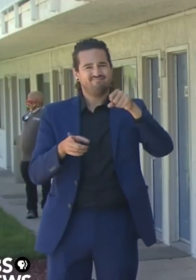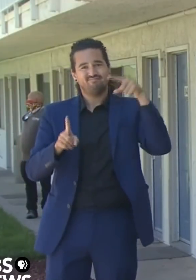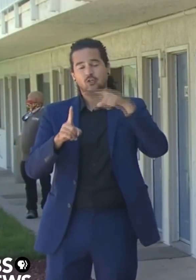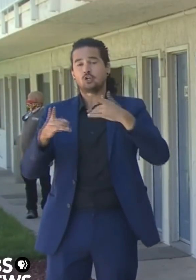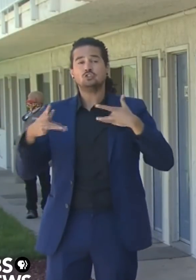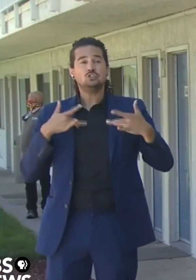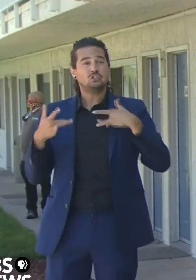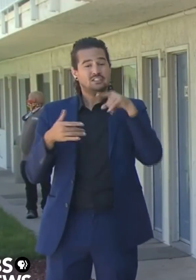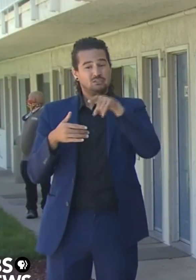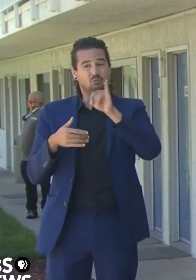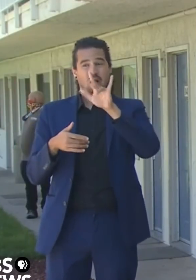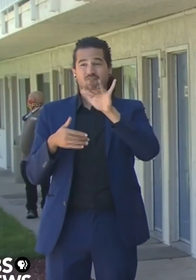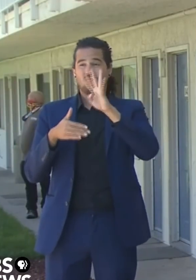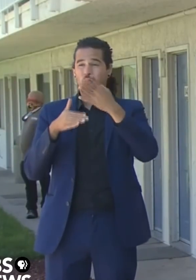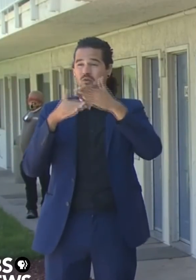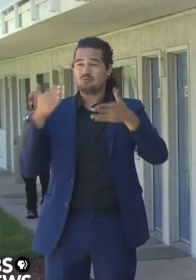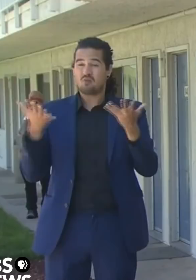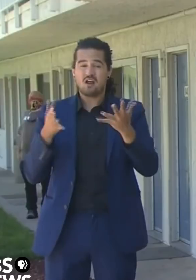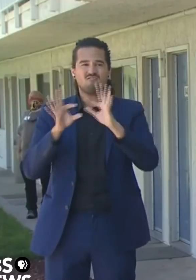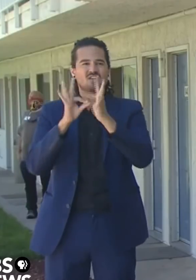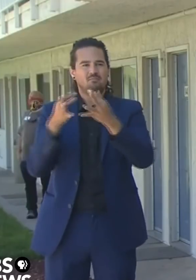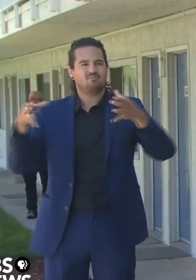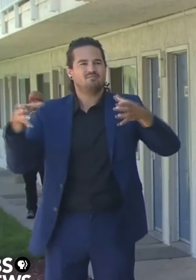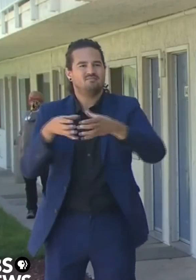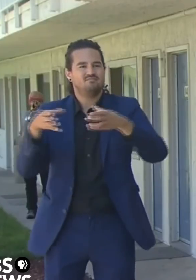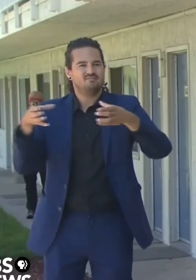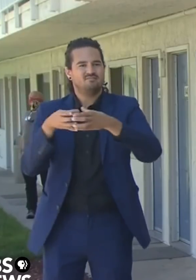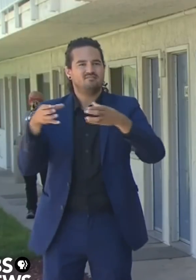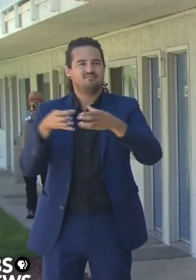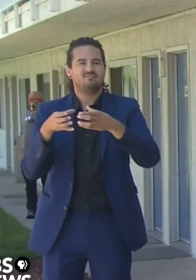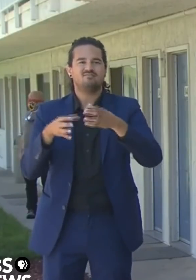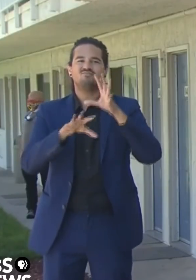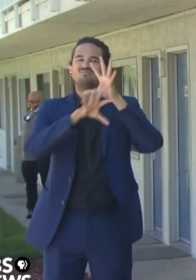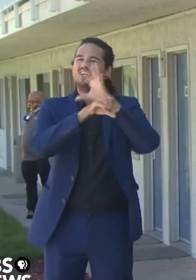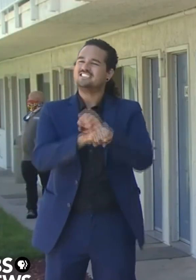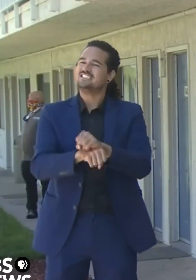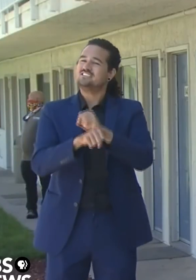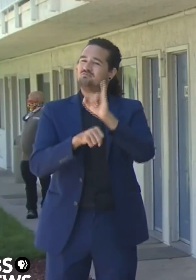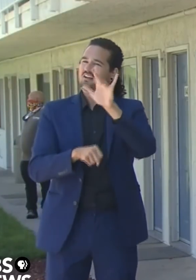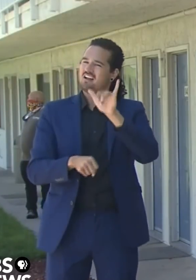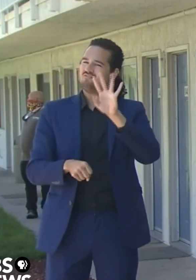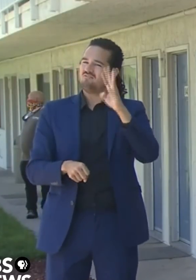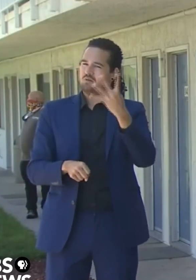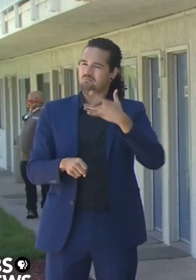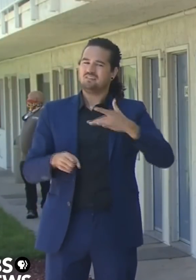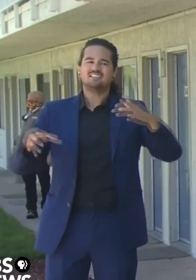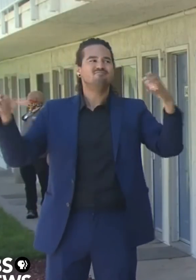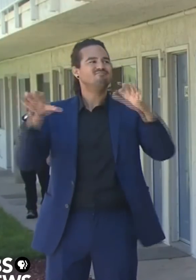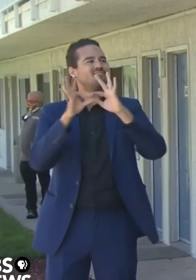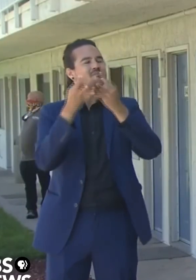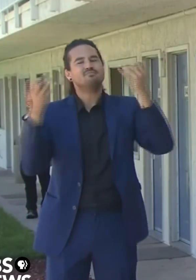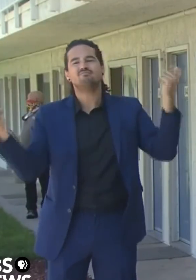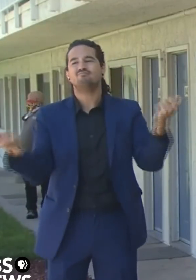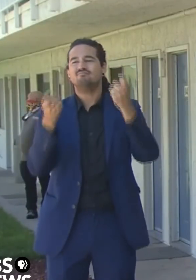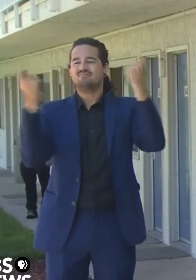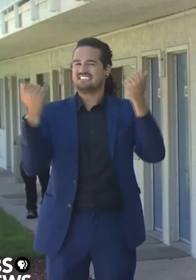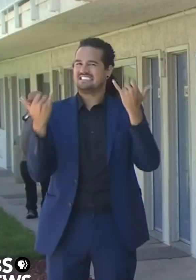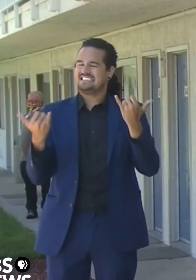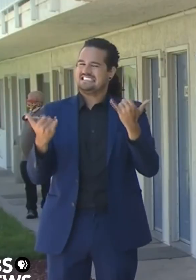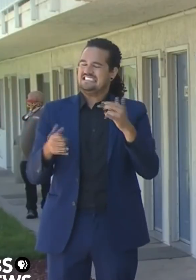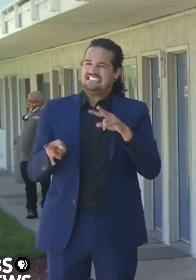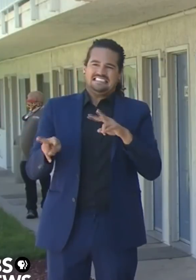of July. And so we're going to need to do more expressing our concern about that messaging more about